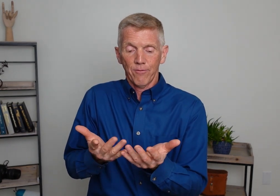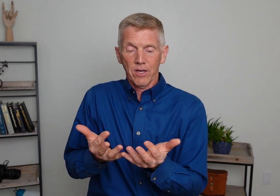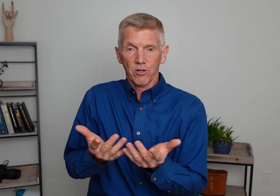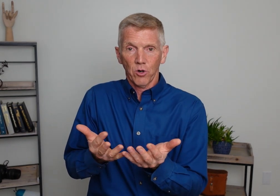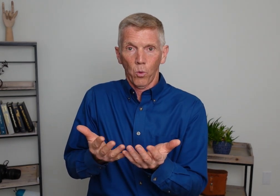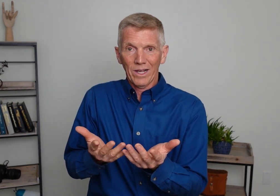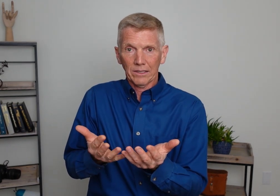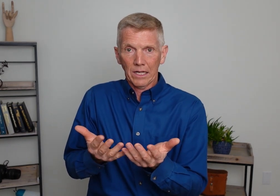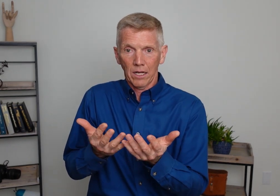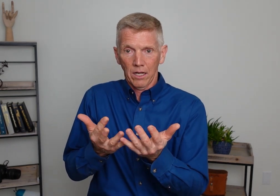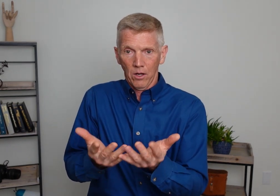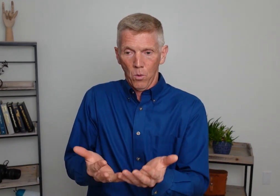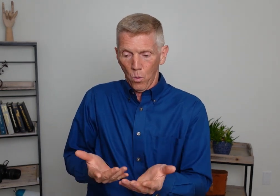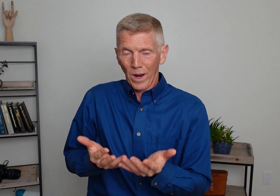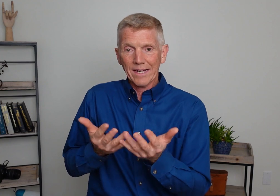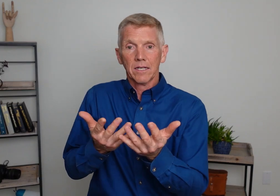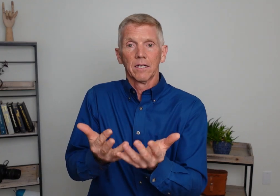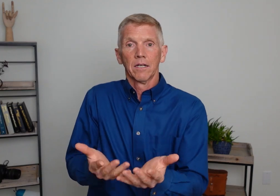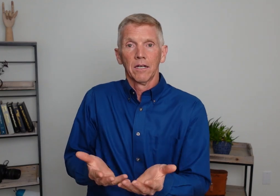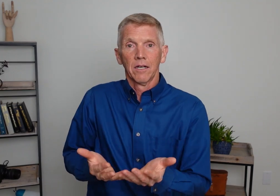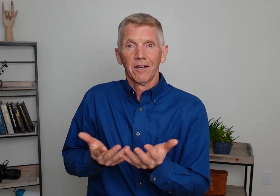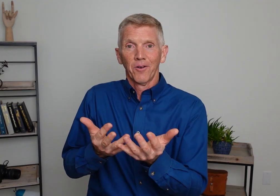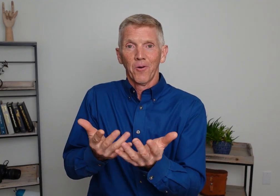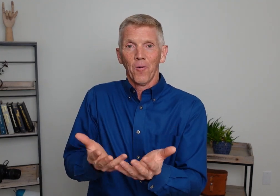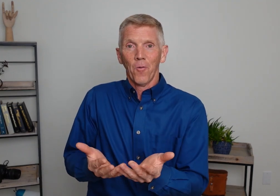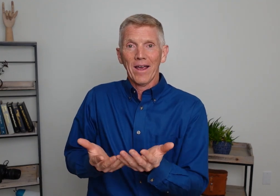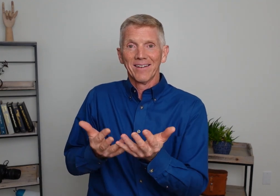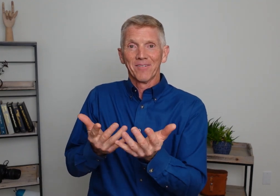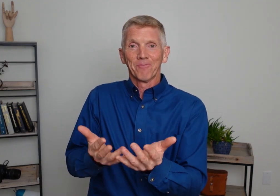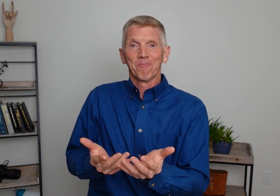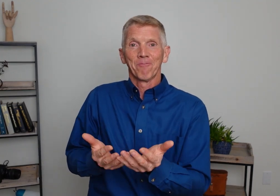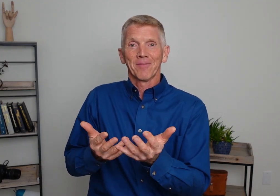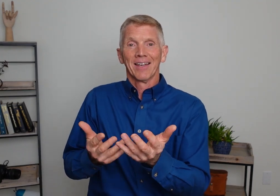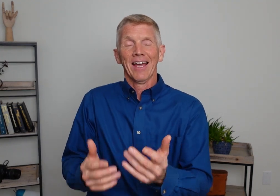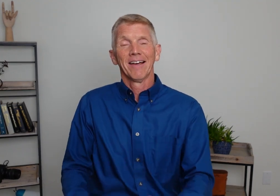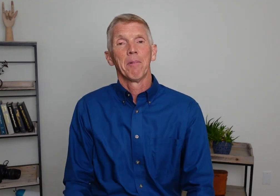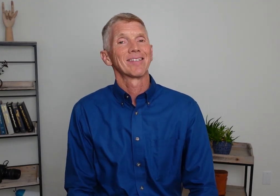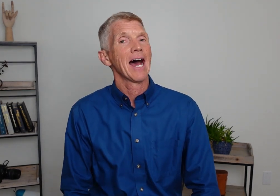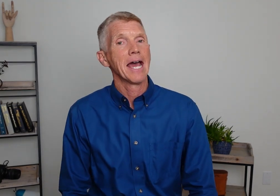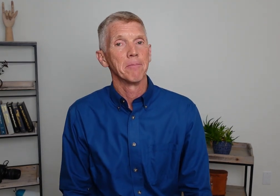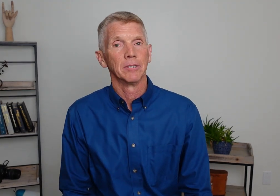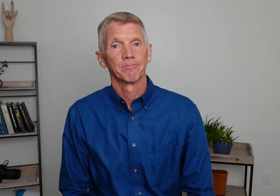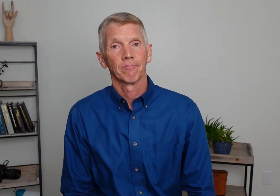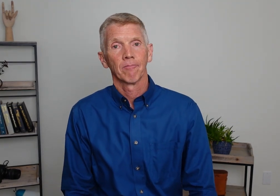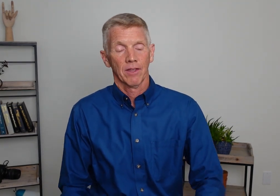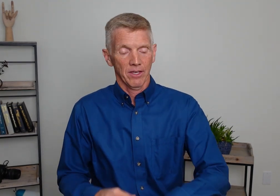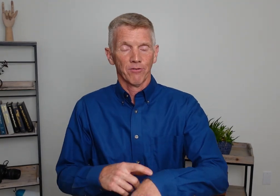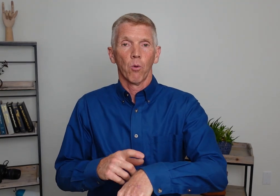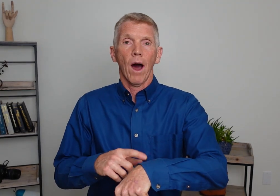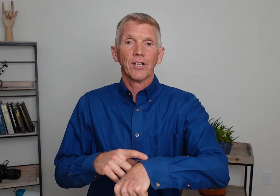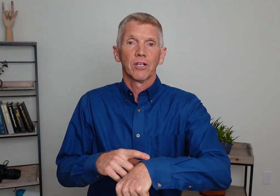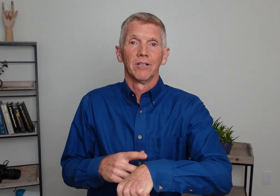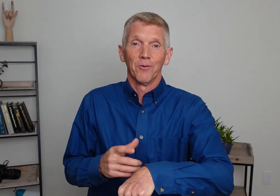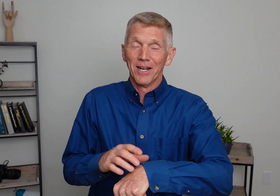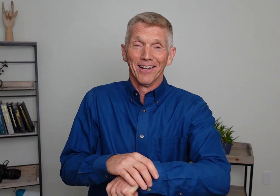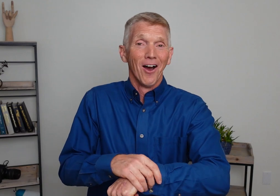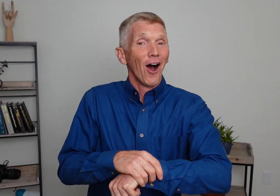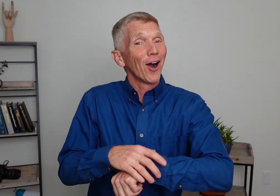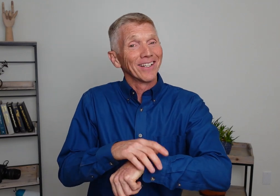fingers are wiggling. Wait. Wait. Okay. How about time? Think of your watch. We hardly